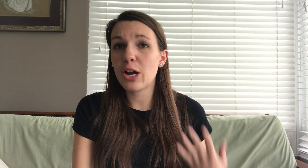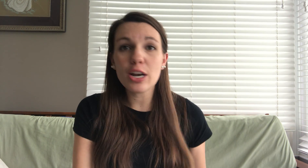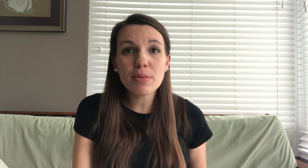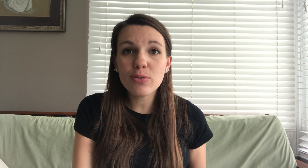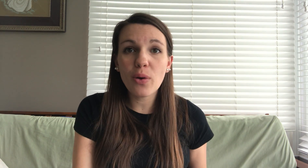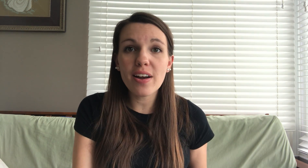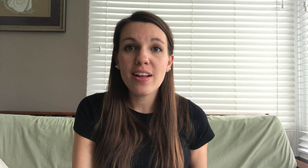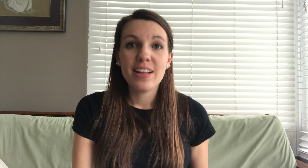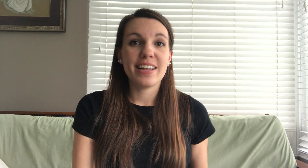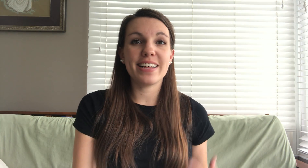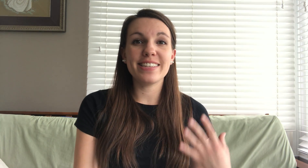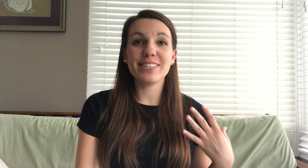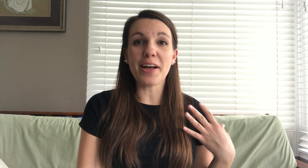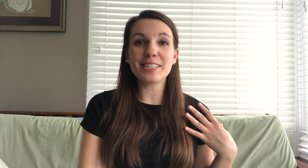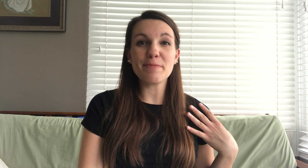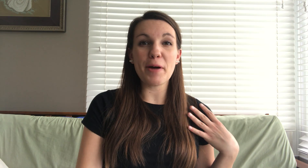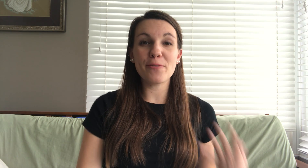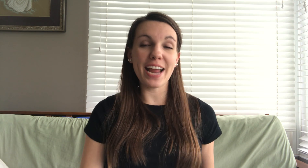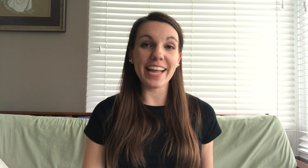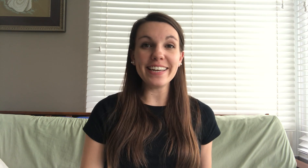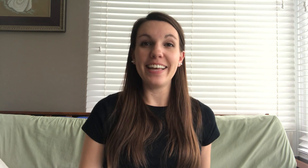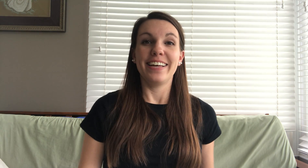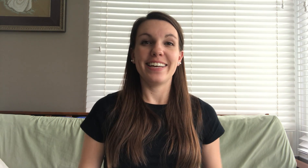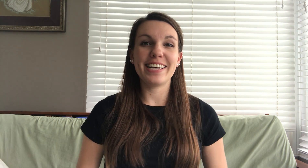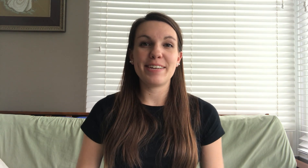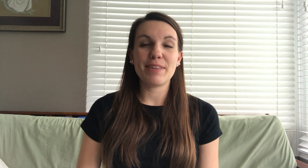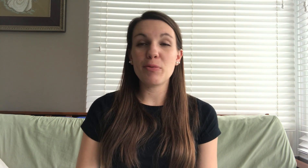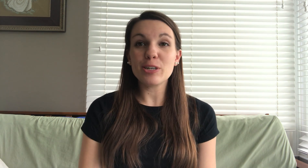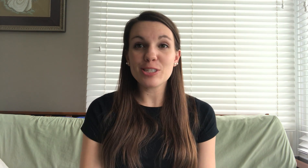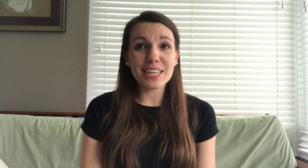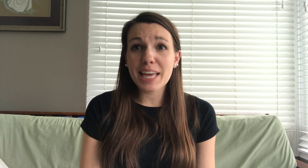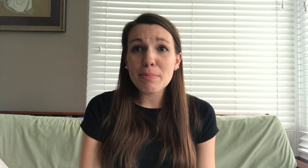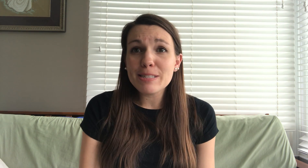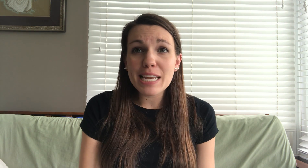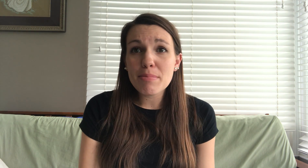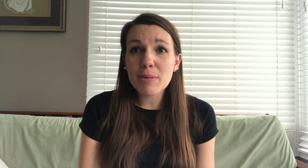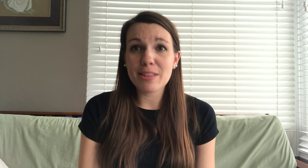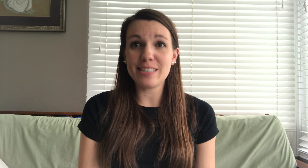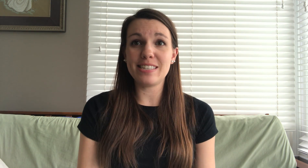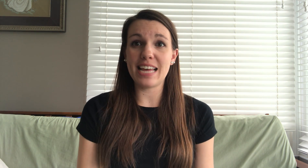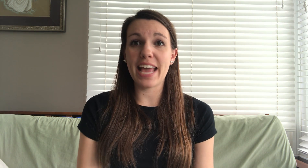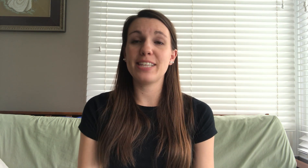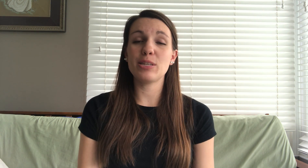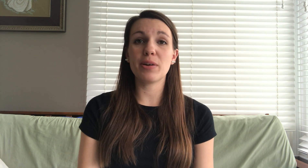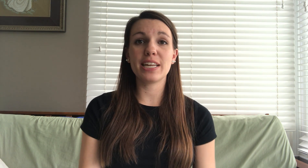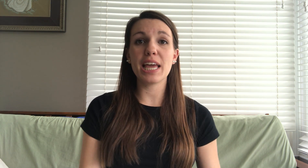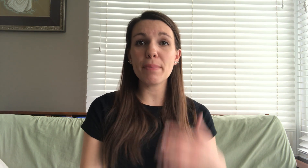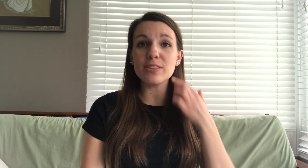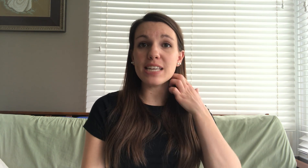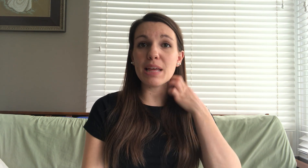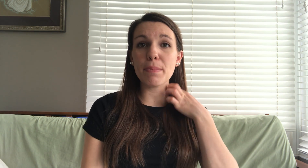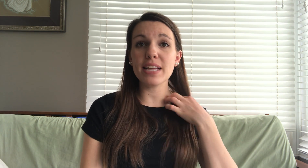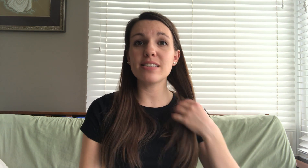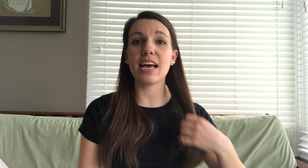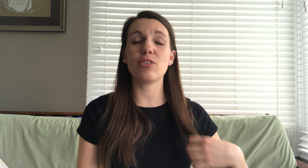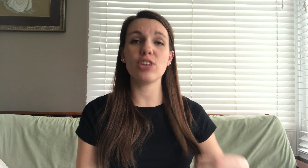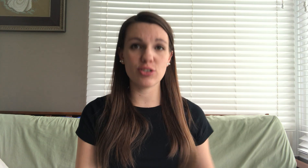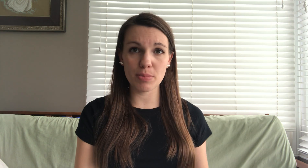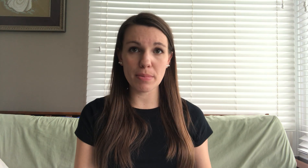heard it before, this song is about rain and we're just gonna keep a steady beat with it today. So we're gonna keep our steady beats. I'll change the beat